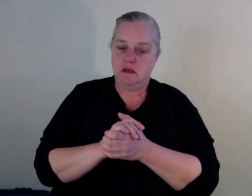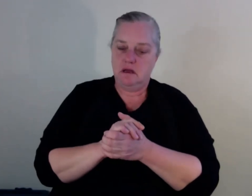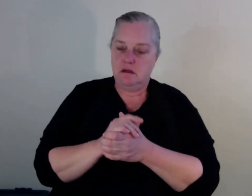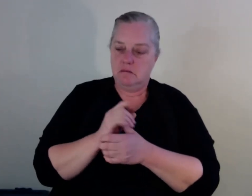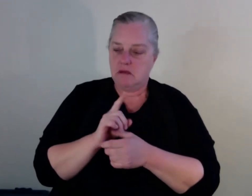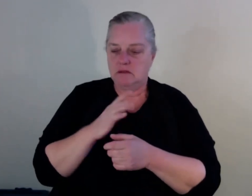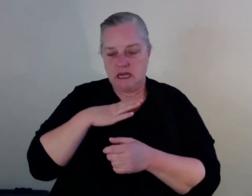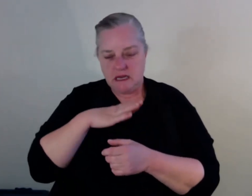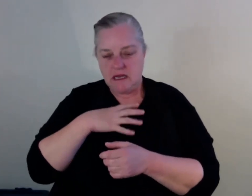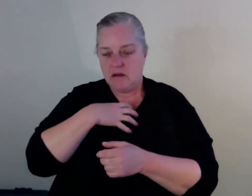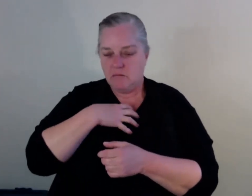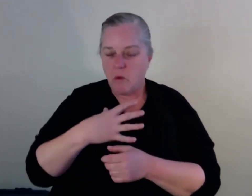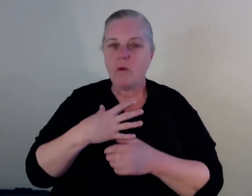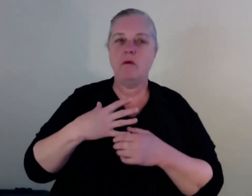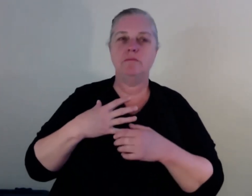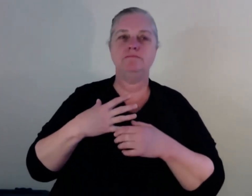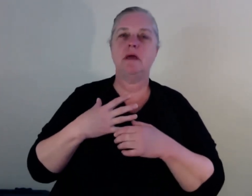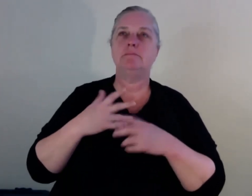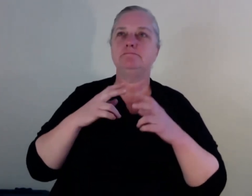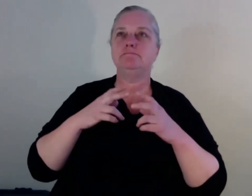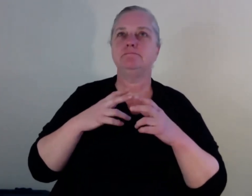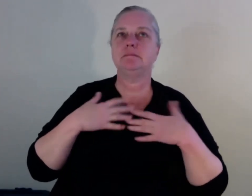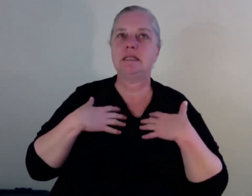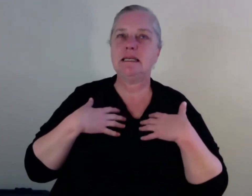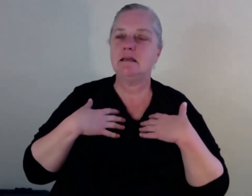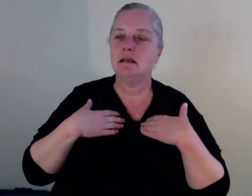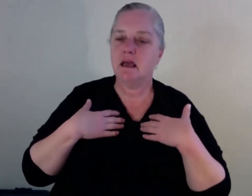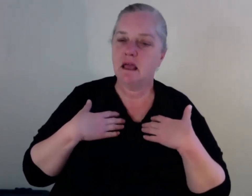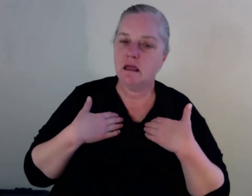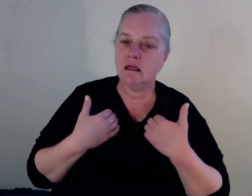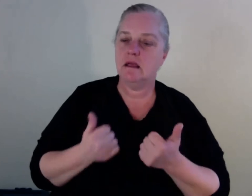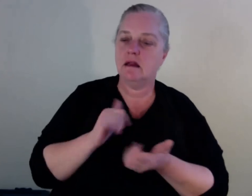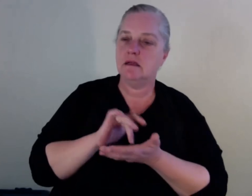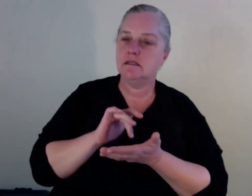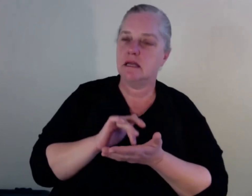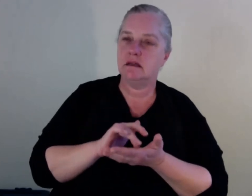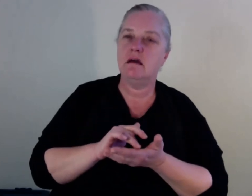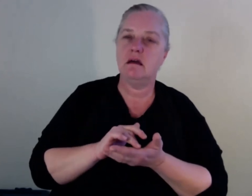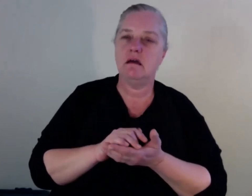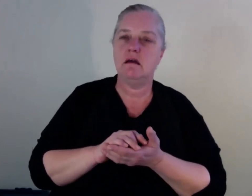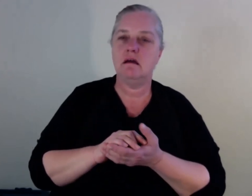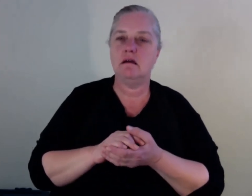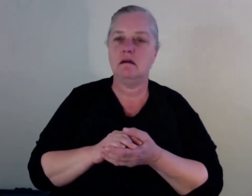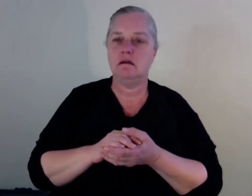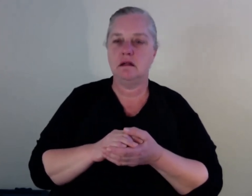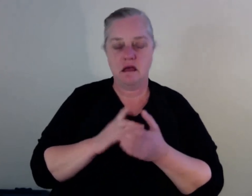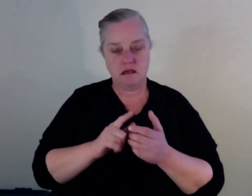You've really got to get out there into the community, go, go into, you know, the AMS and, and have some